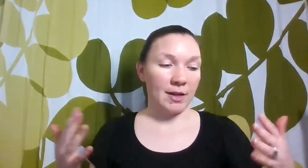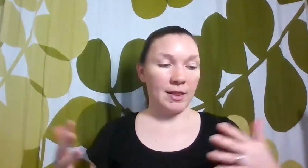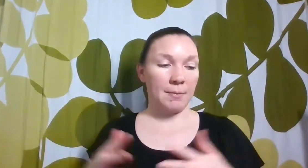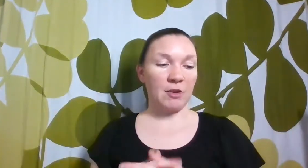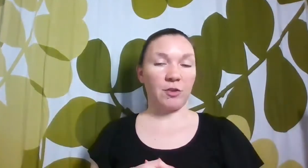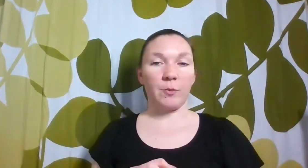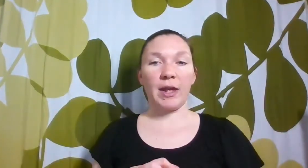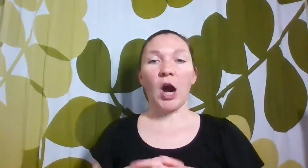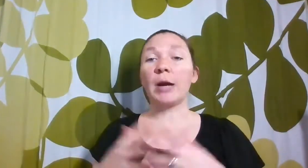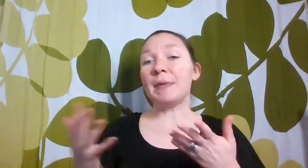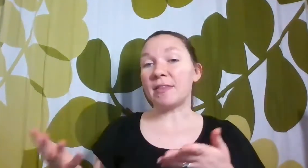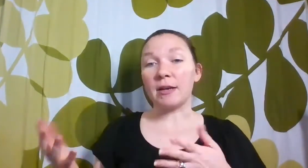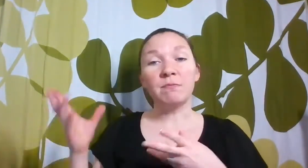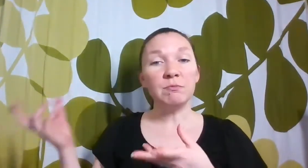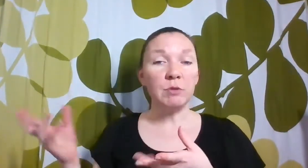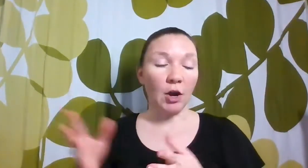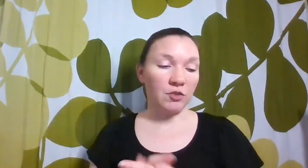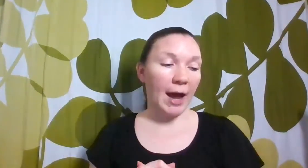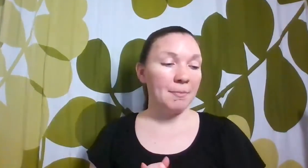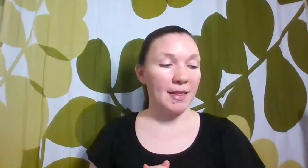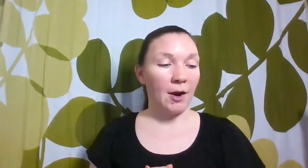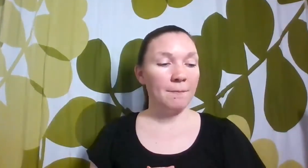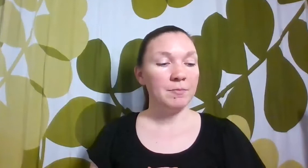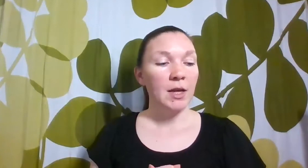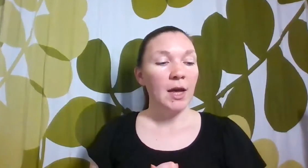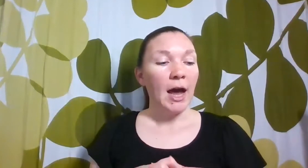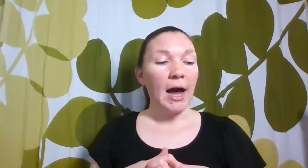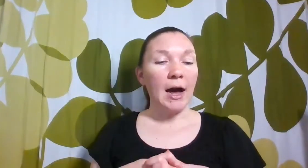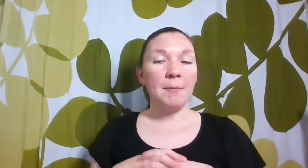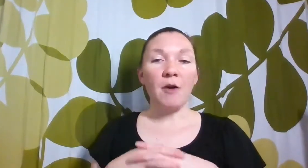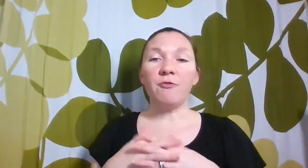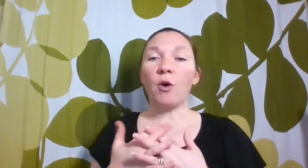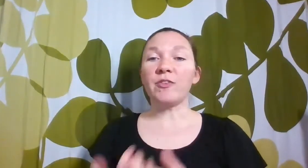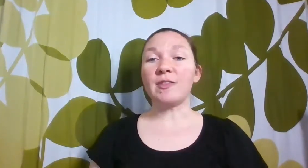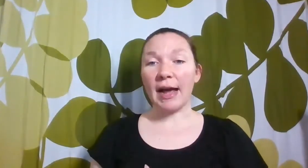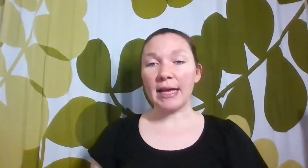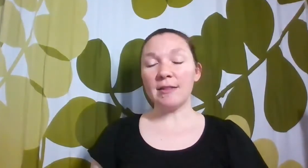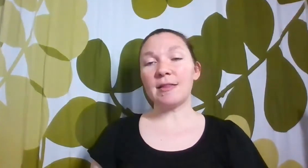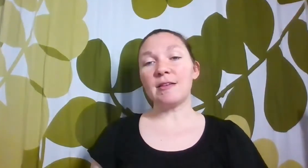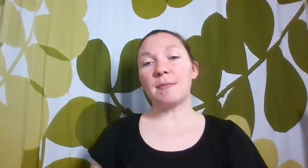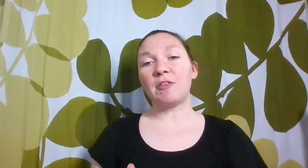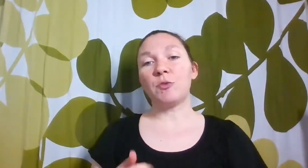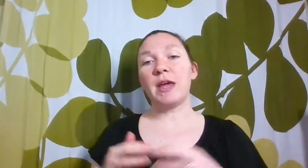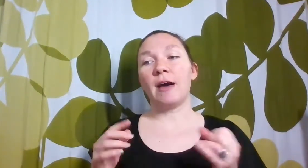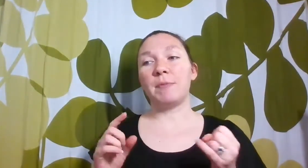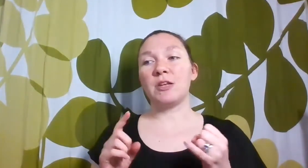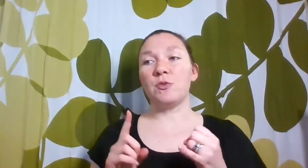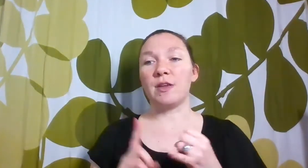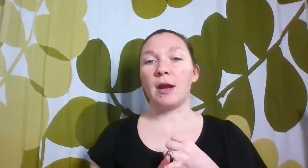and then make sure that we aren't missing large gaps there. For science this semester, we have been using